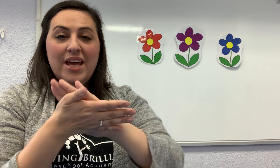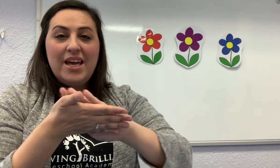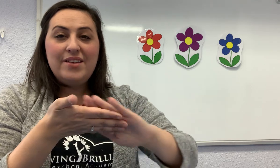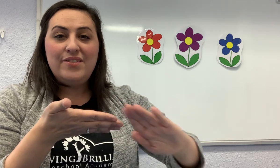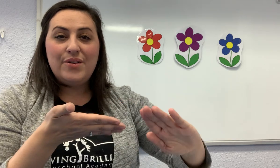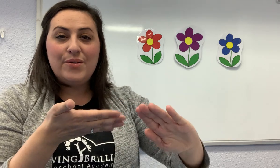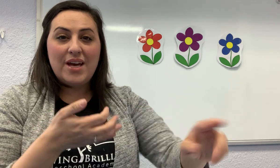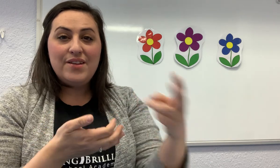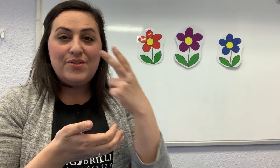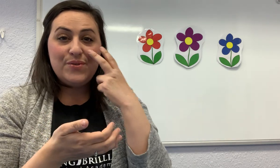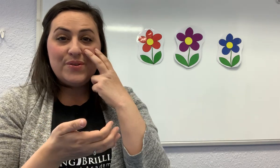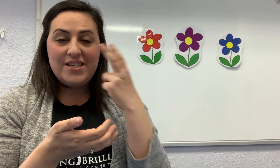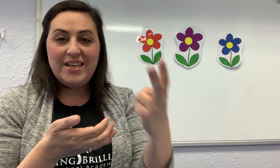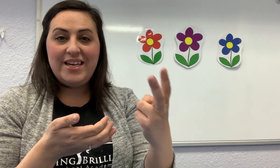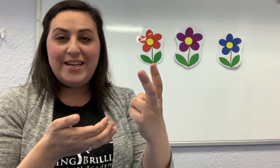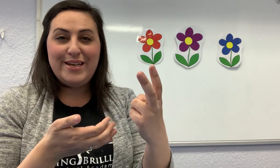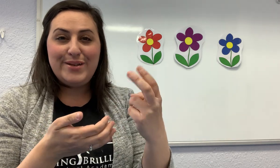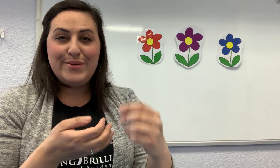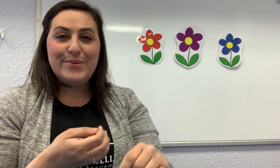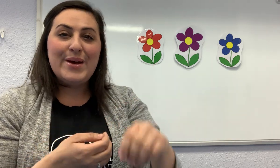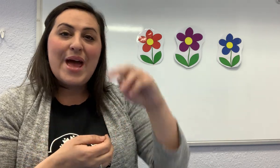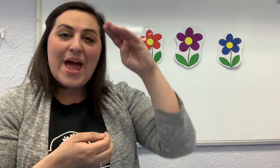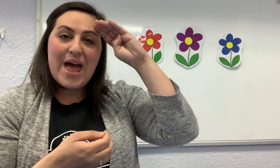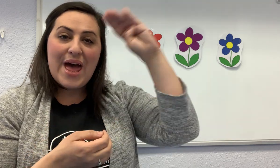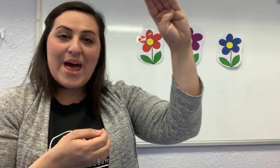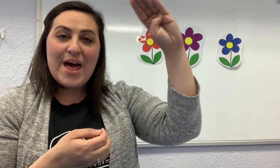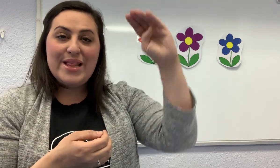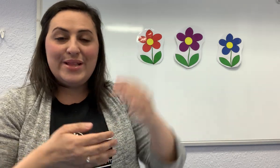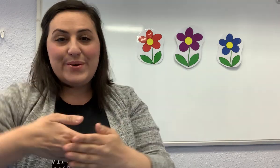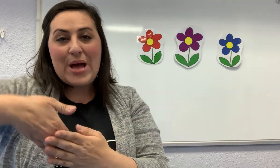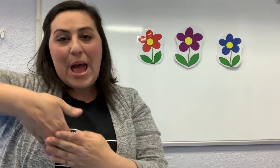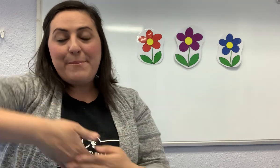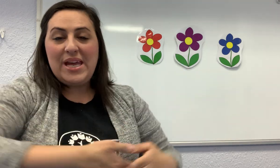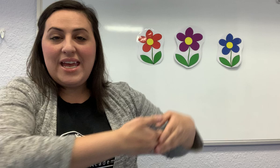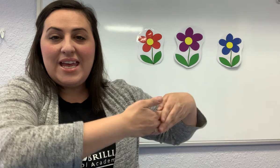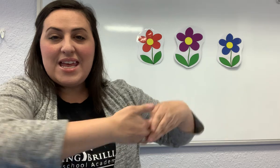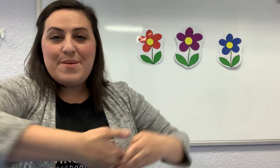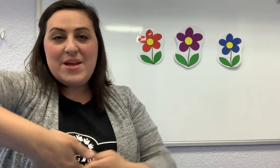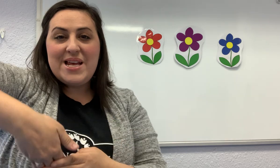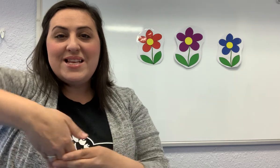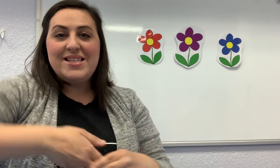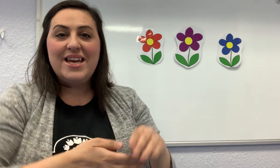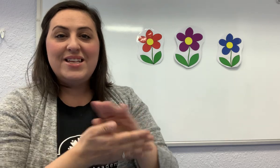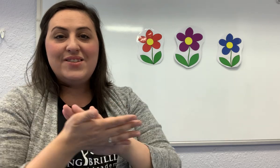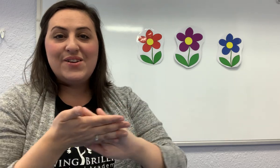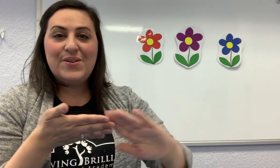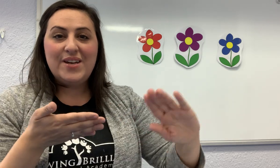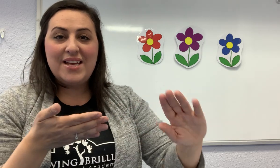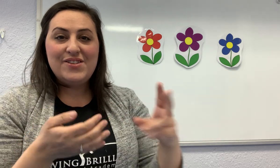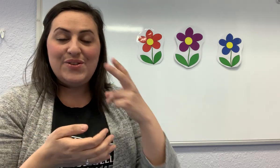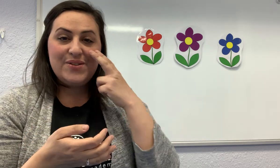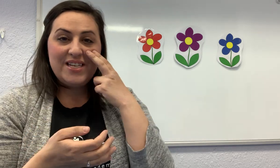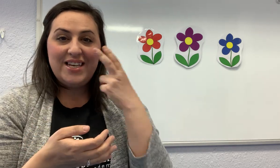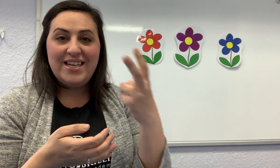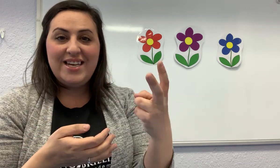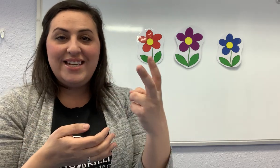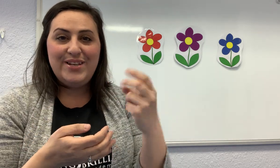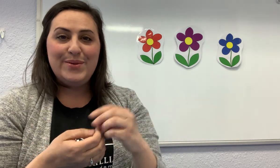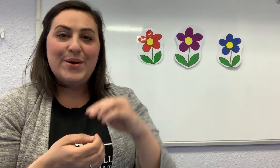It's so nice to see you. Hello, babies. It's so nice to see you.